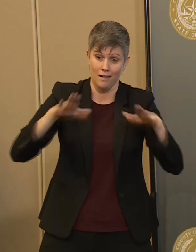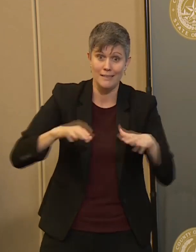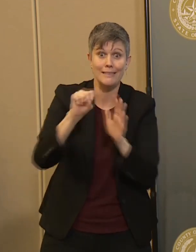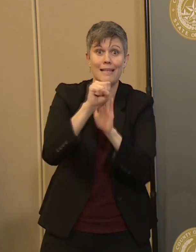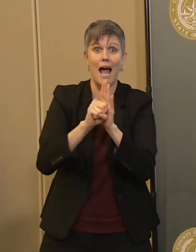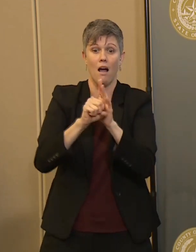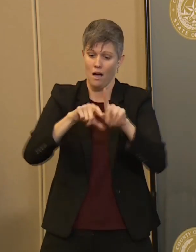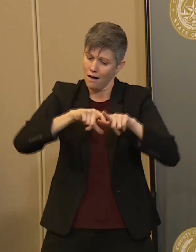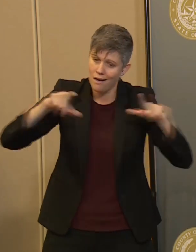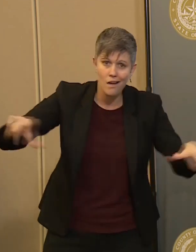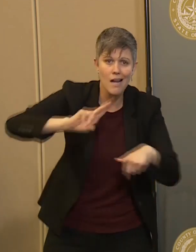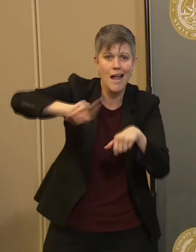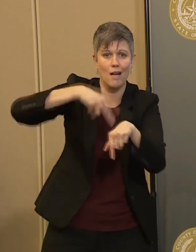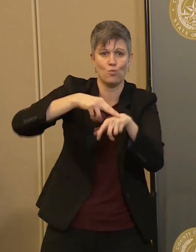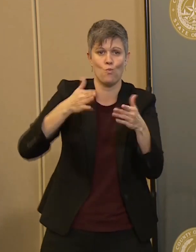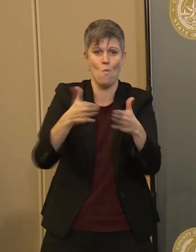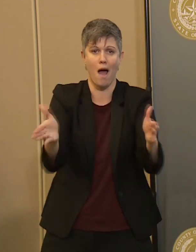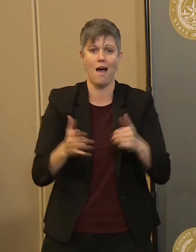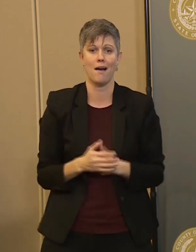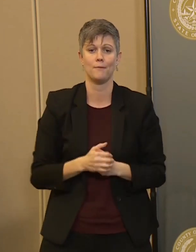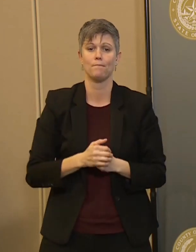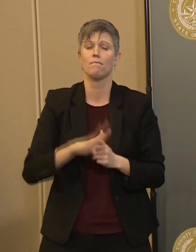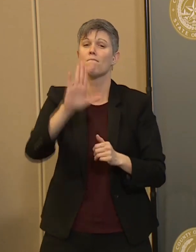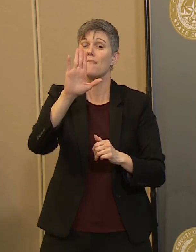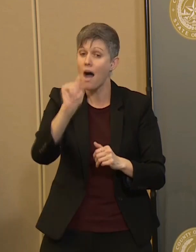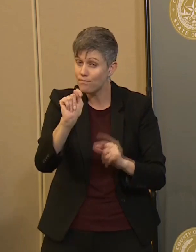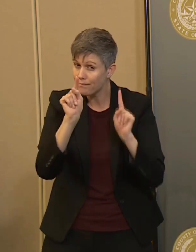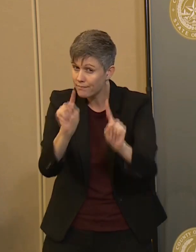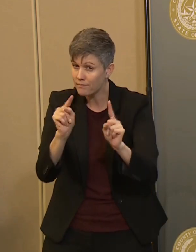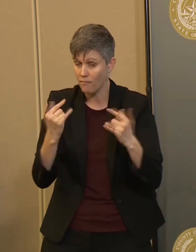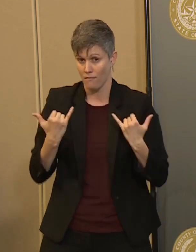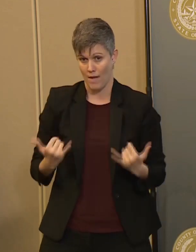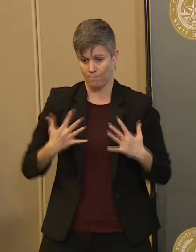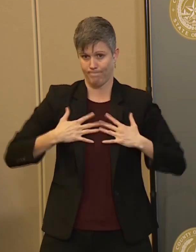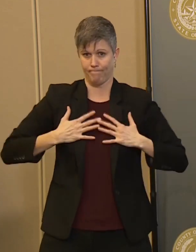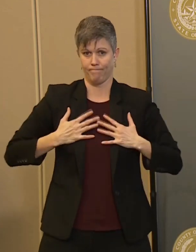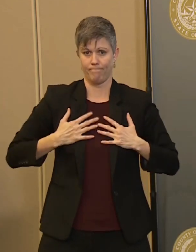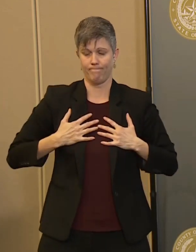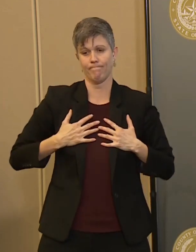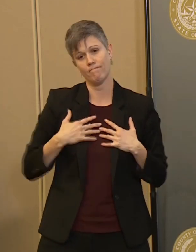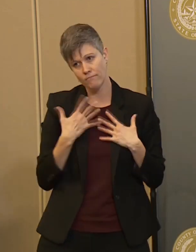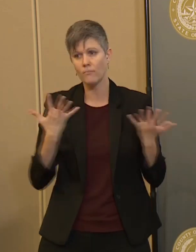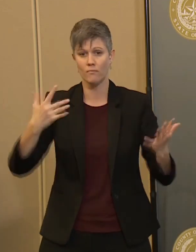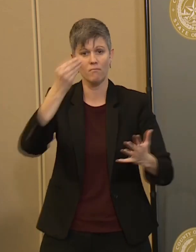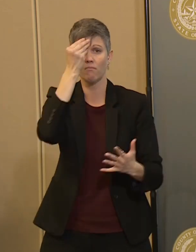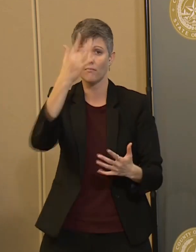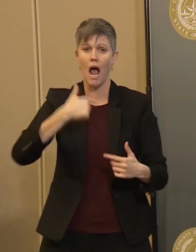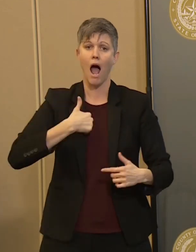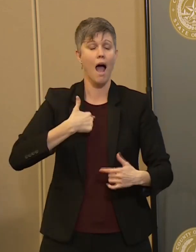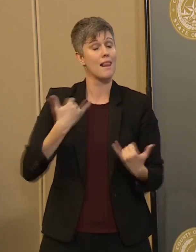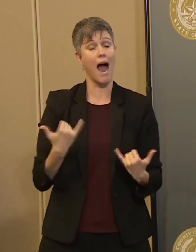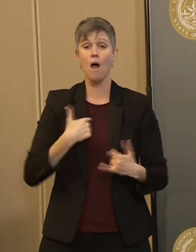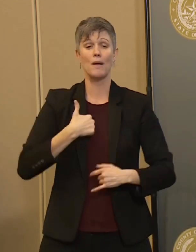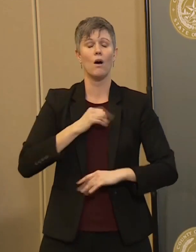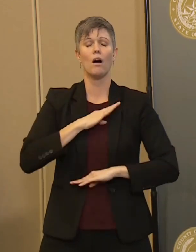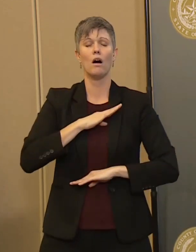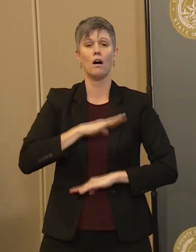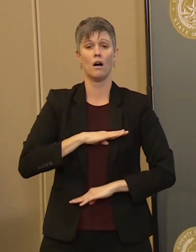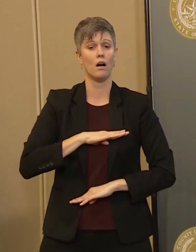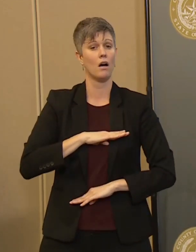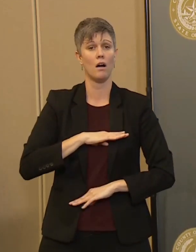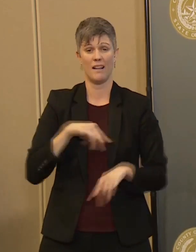Absolutely. Um, but I am so buoyed by the, the unified,